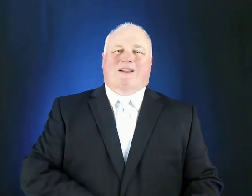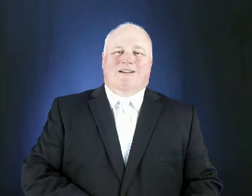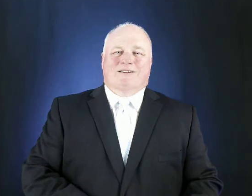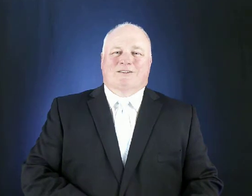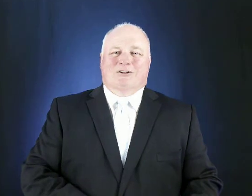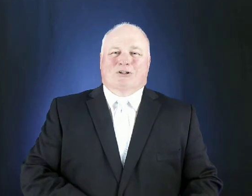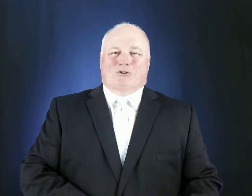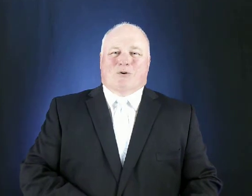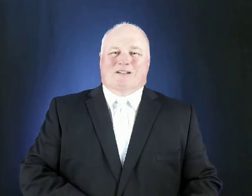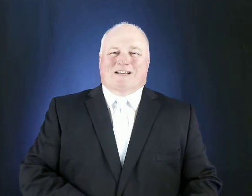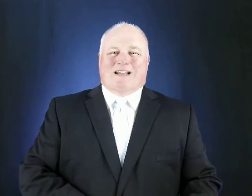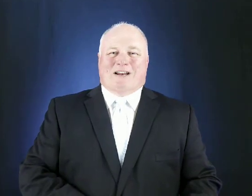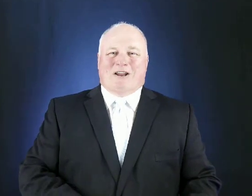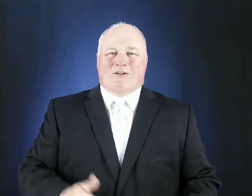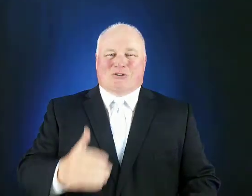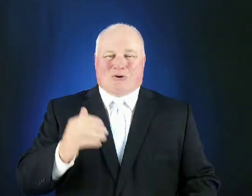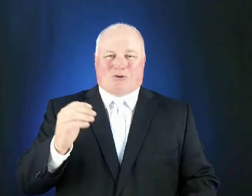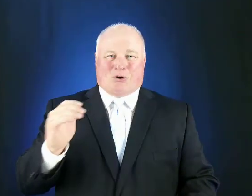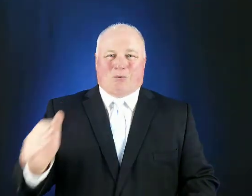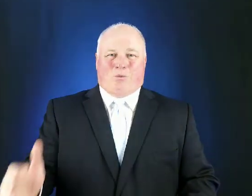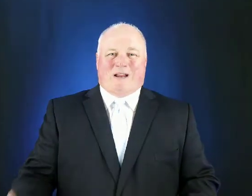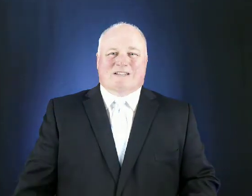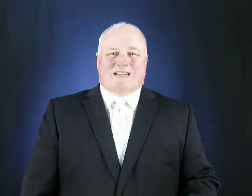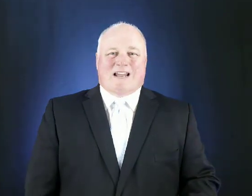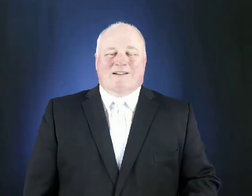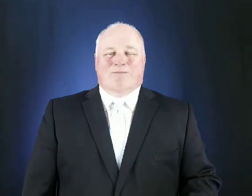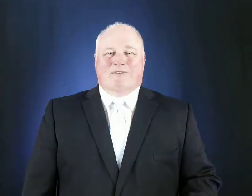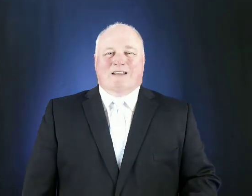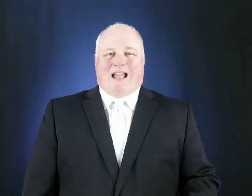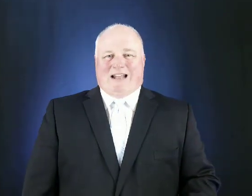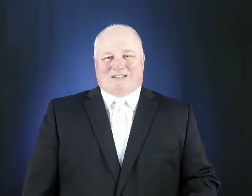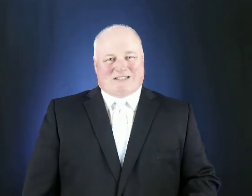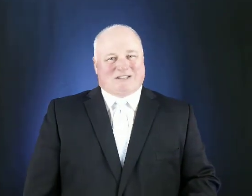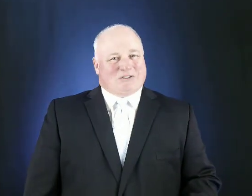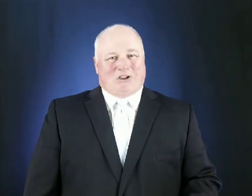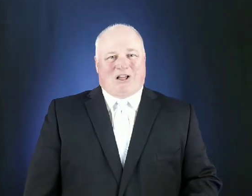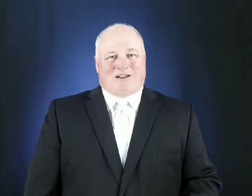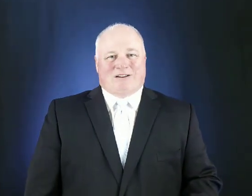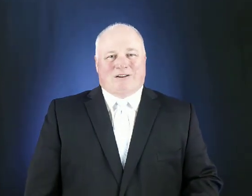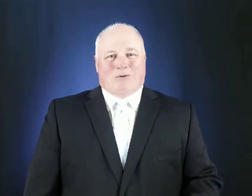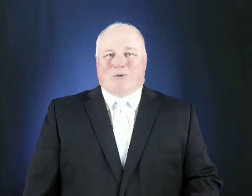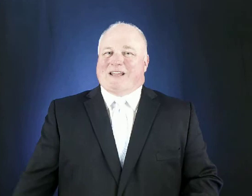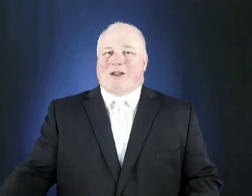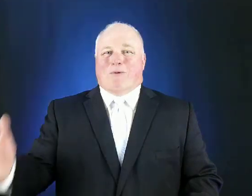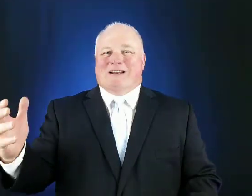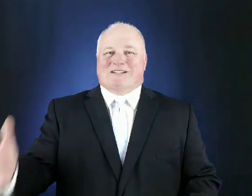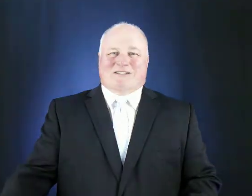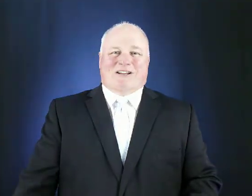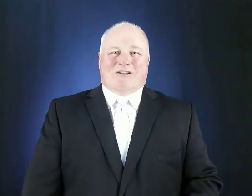join us again here at church on wednesday humbly pray at six o'clock we can't wait to see you